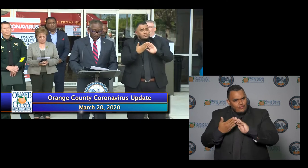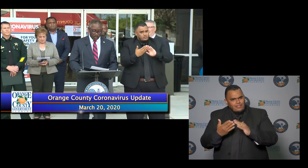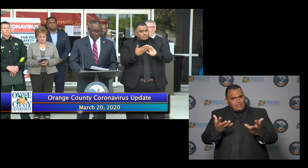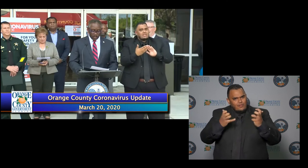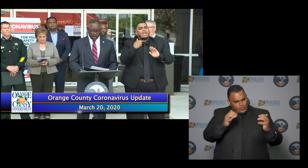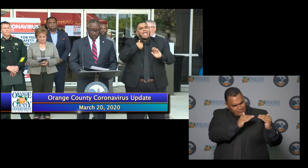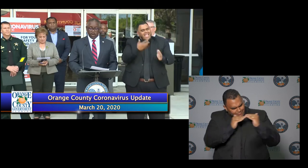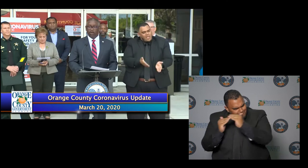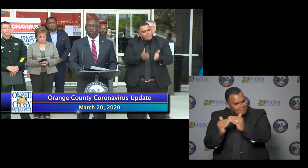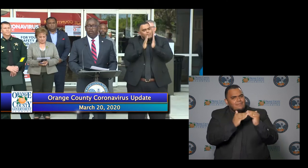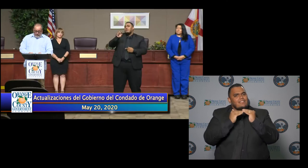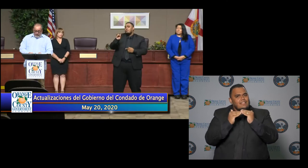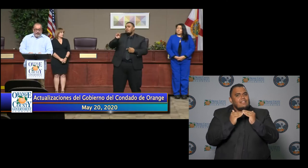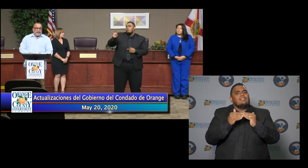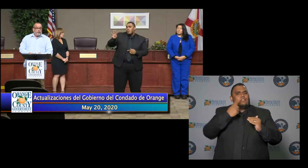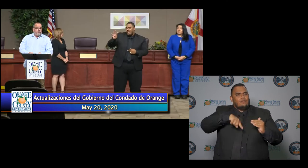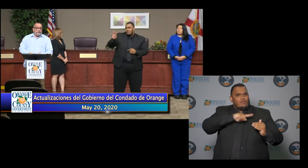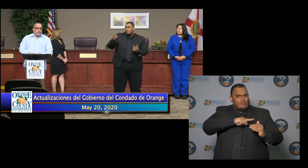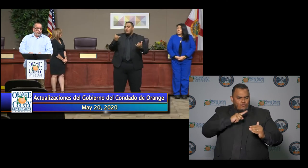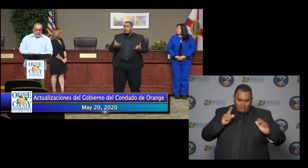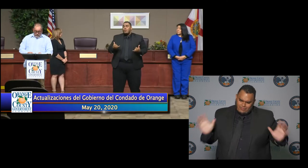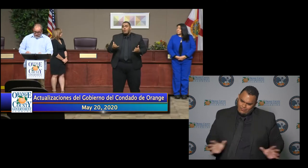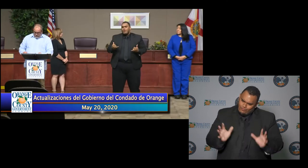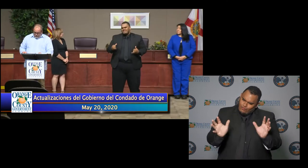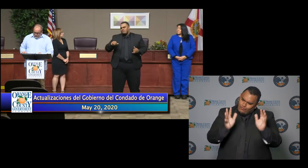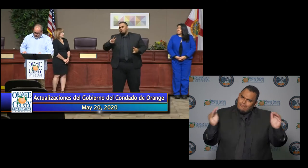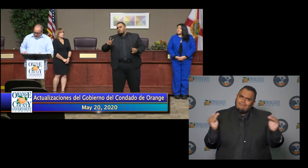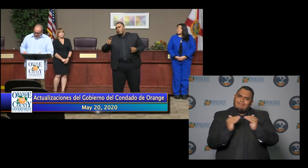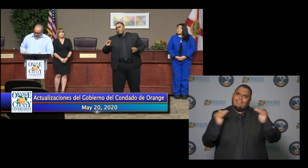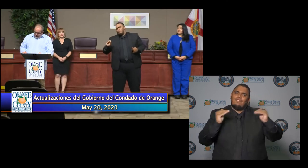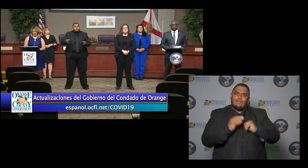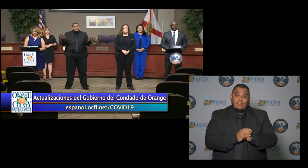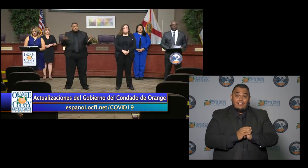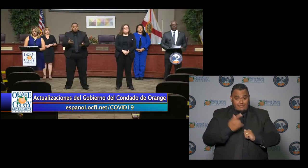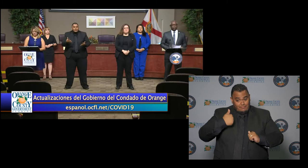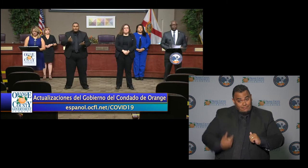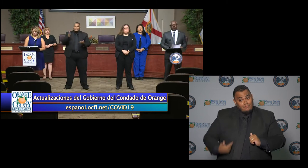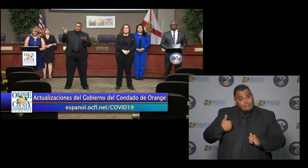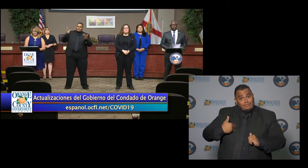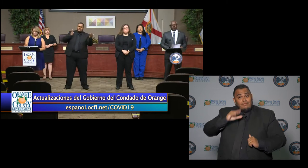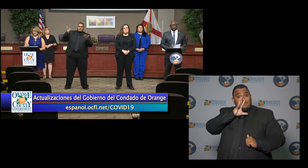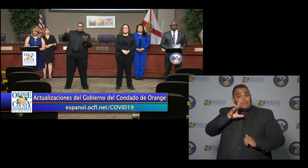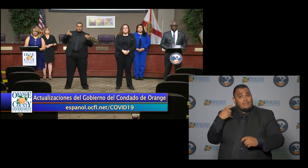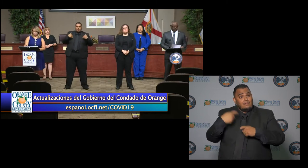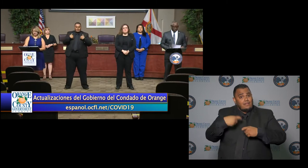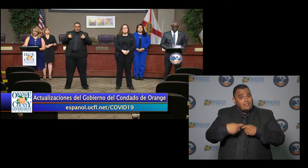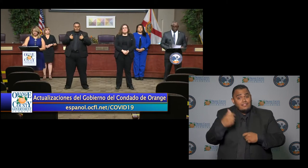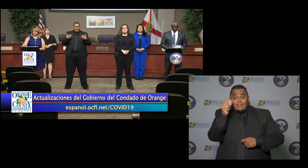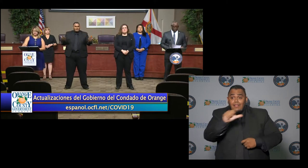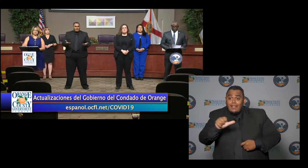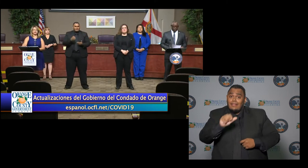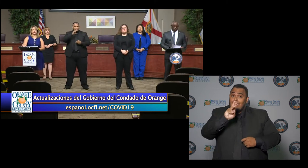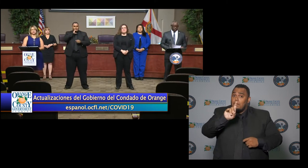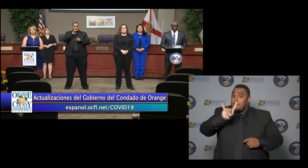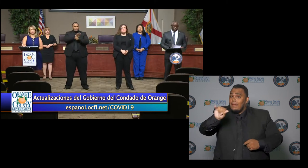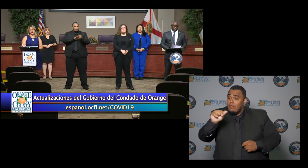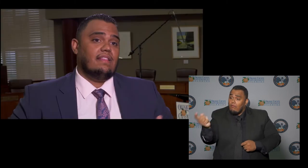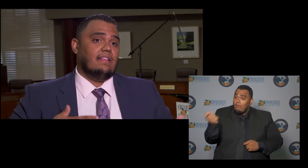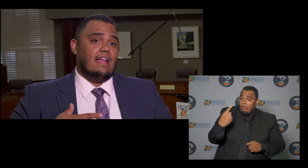and we are promoting equality I speak Spanish so if there's any Spanish questions that come from Spanish media or anything that